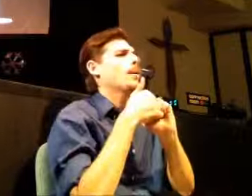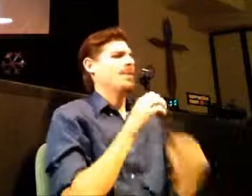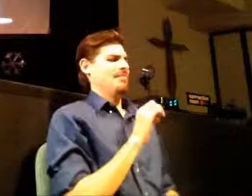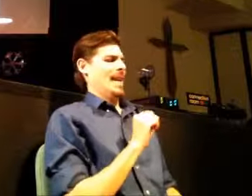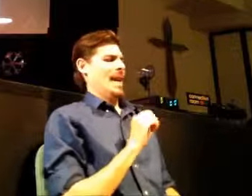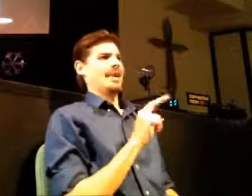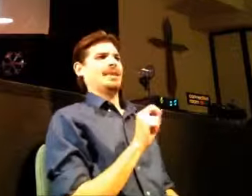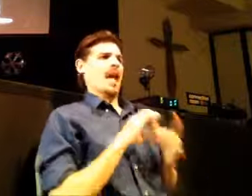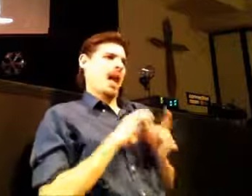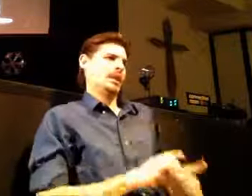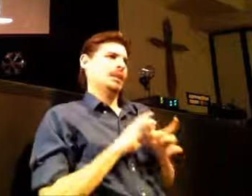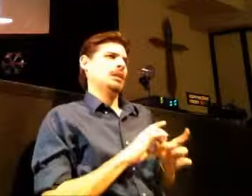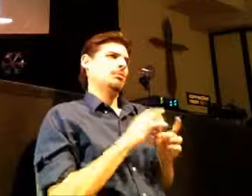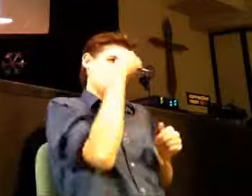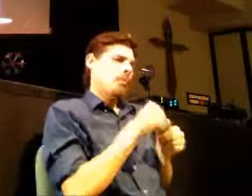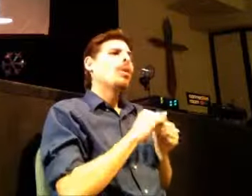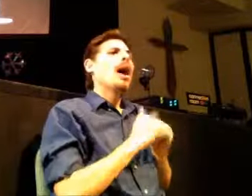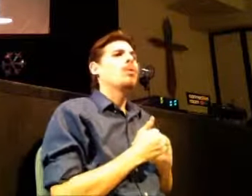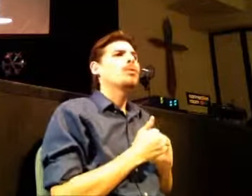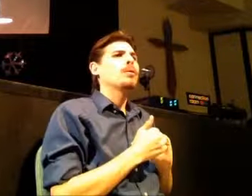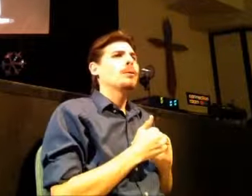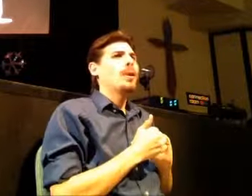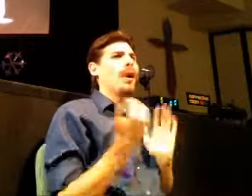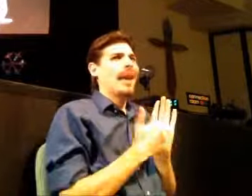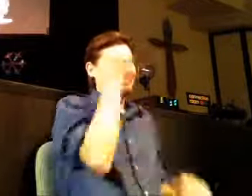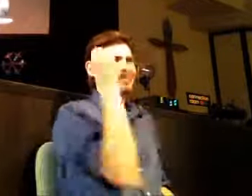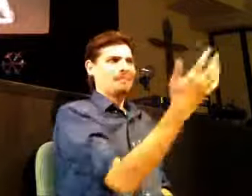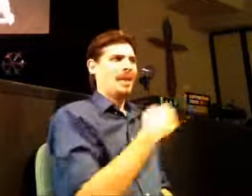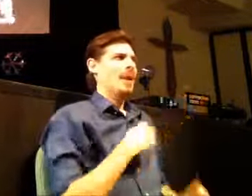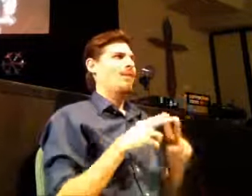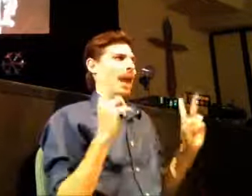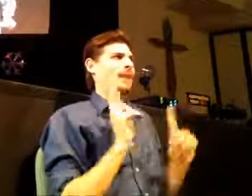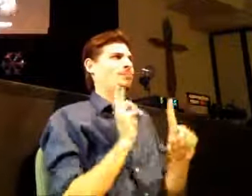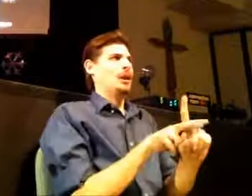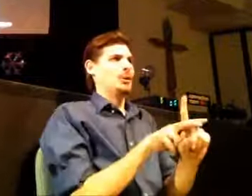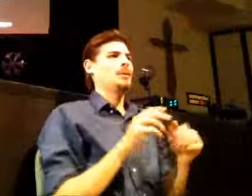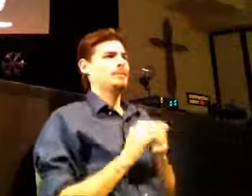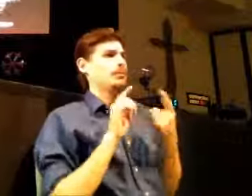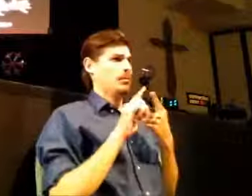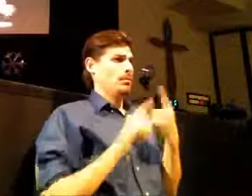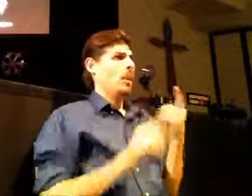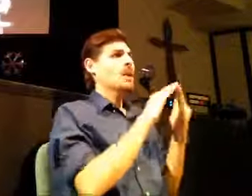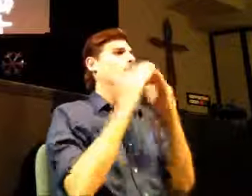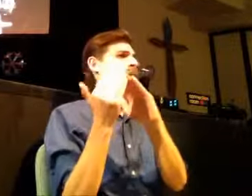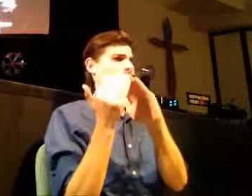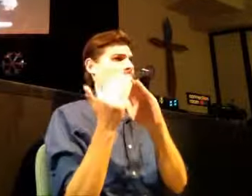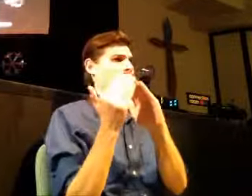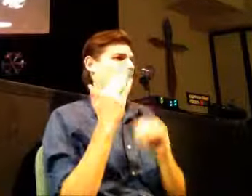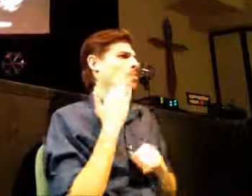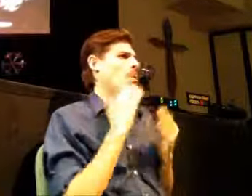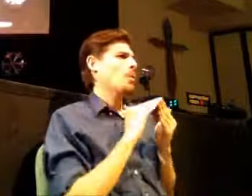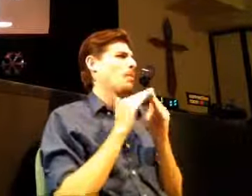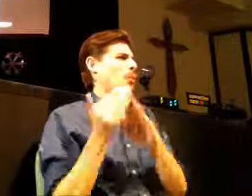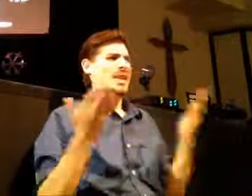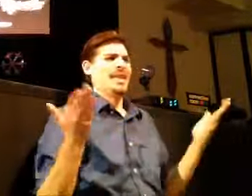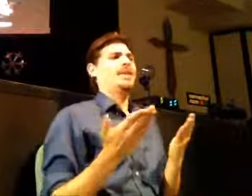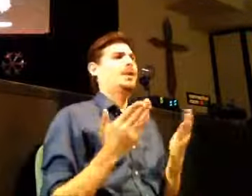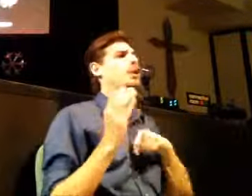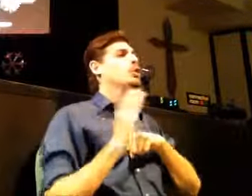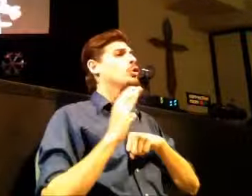of what is most important? So I'm just going to get that. I'm going to get really practical out here. One, is it a community level. And I'm spend a lot of time on this one. But you know, so much of what we do as church is to try and remind us of those things. When